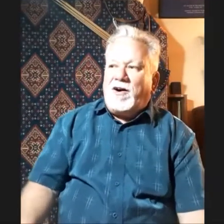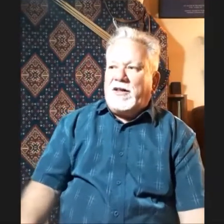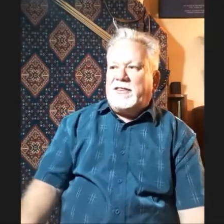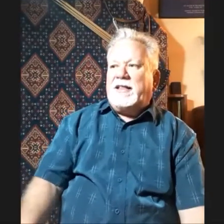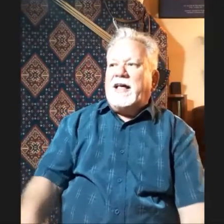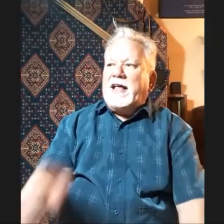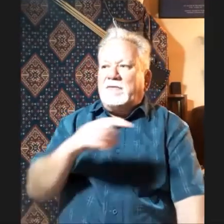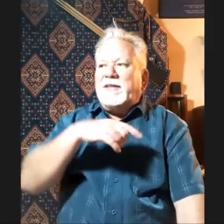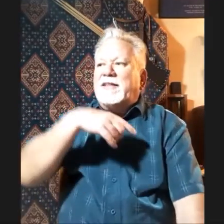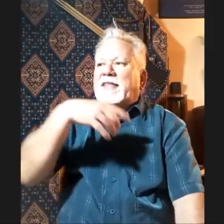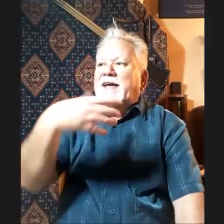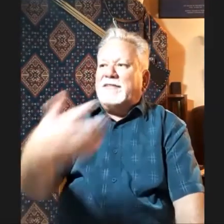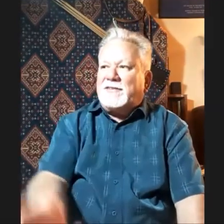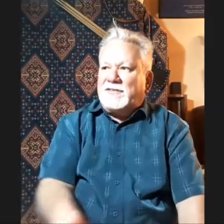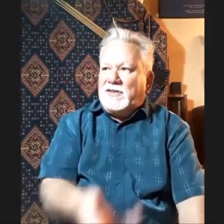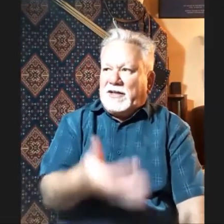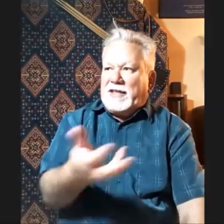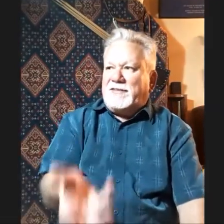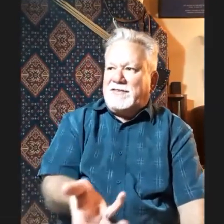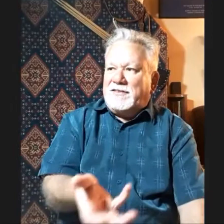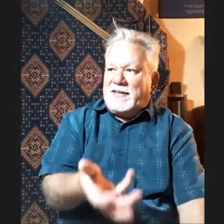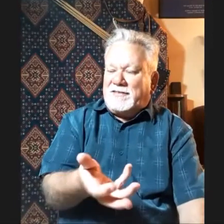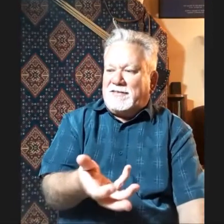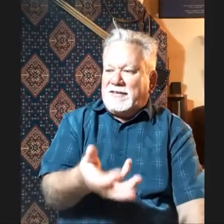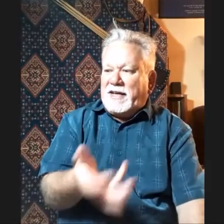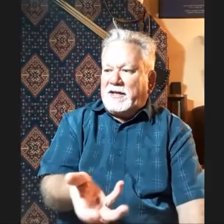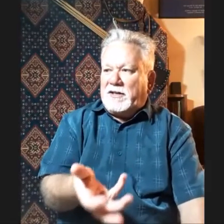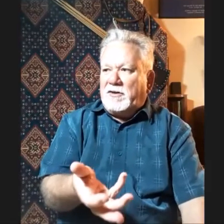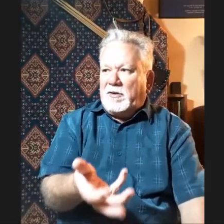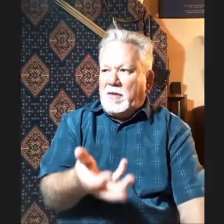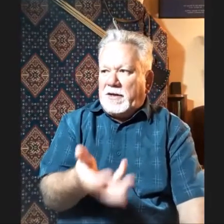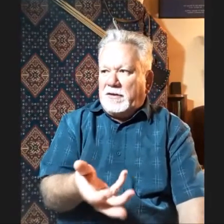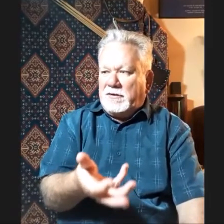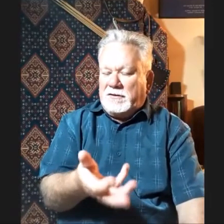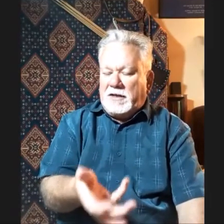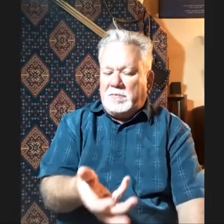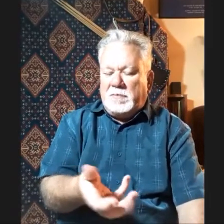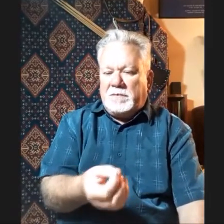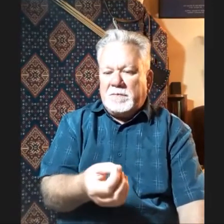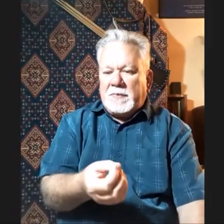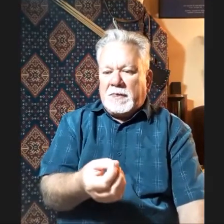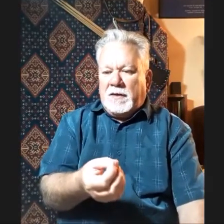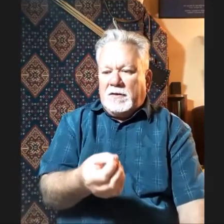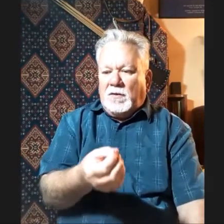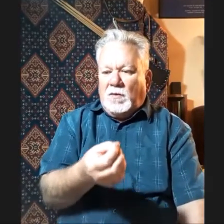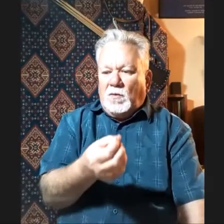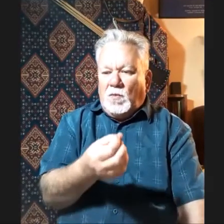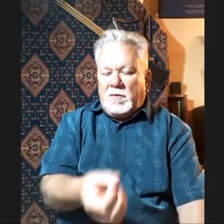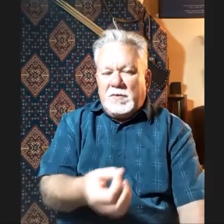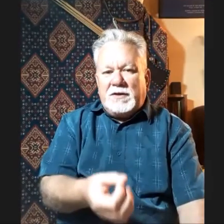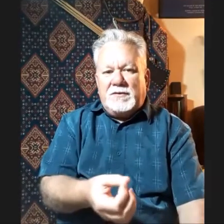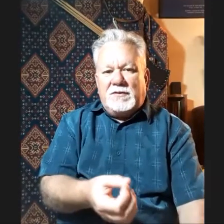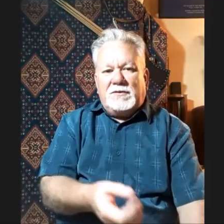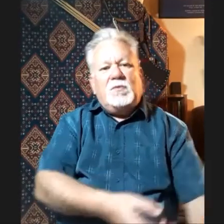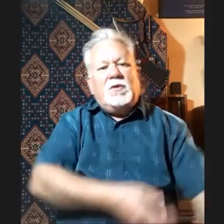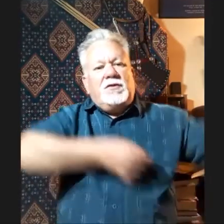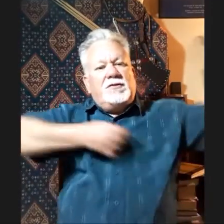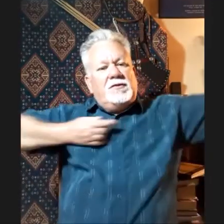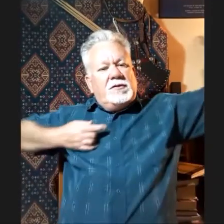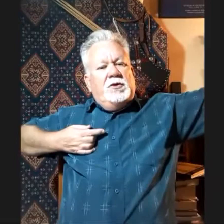I, that, that's, you know, that's, that's an anecdote about them. But what it means is that when you see somebody